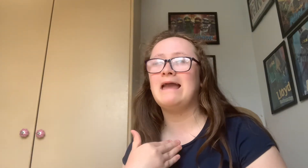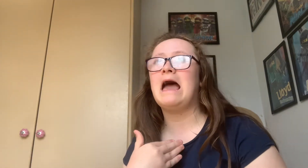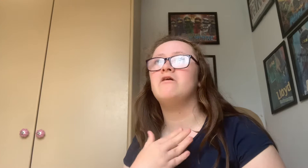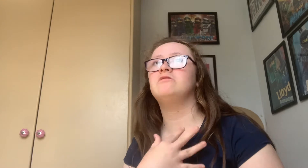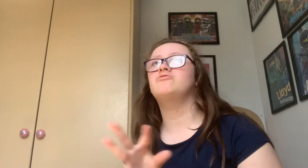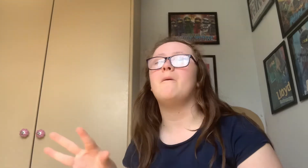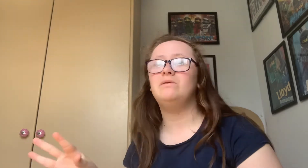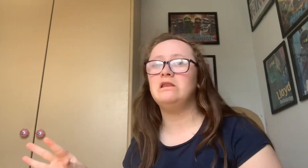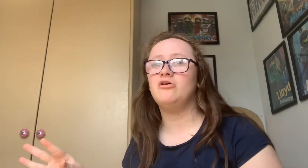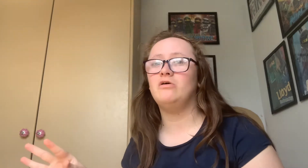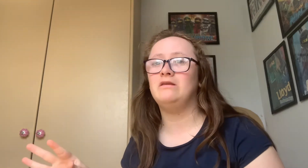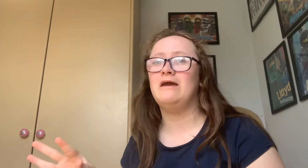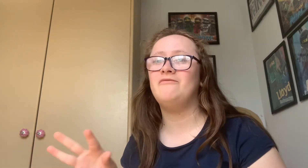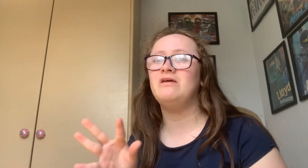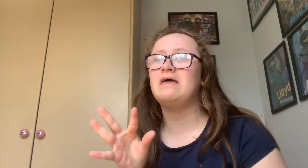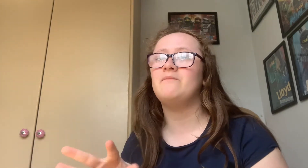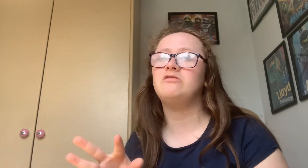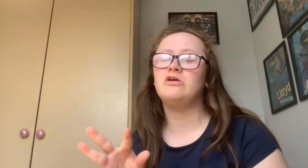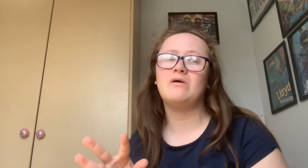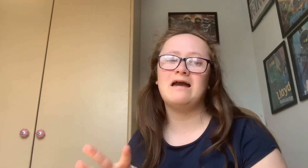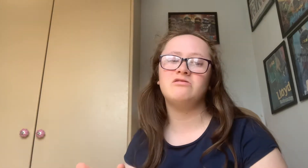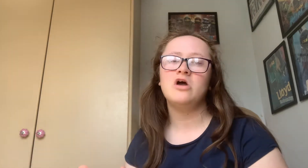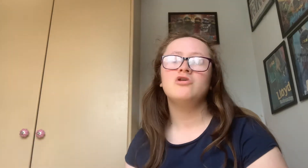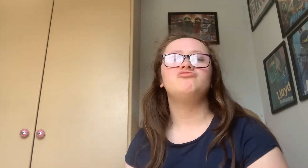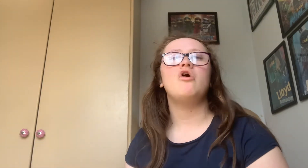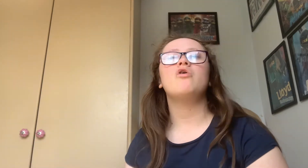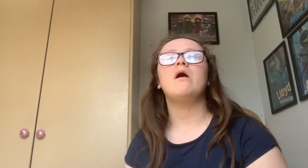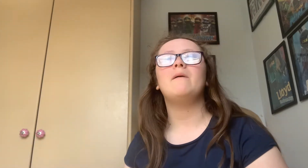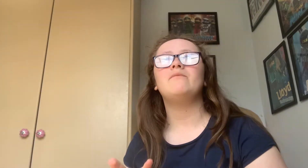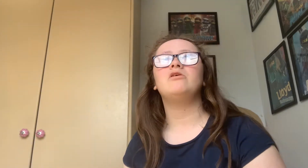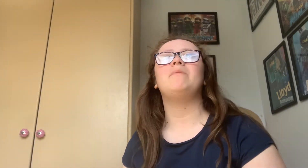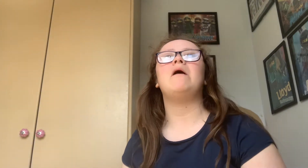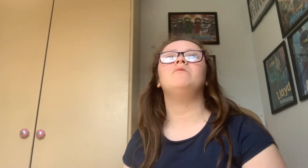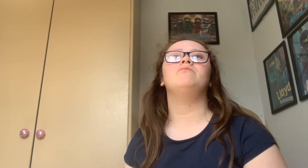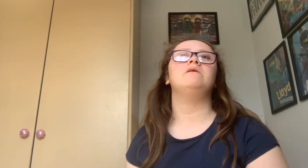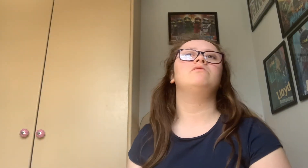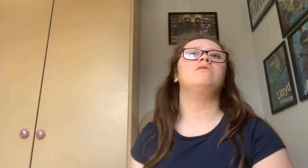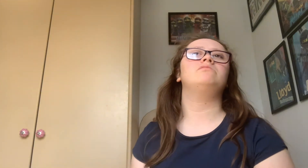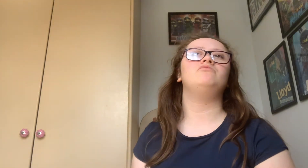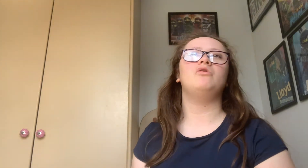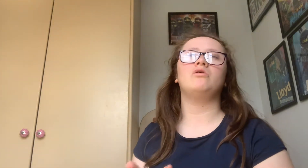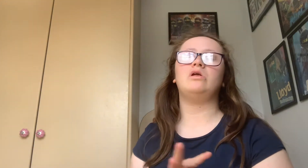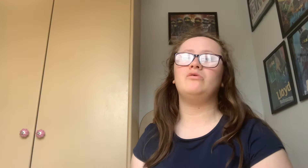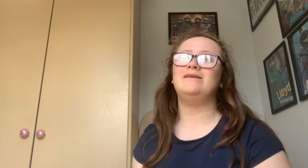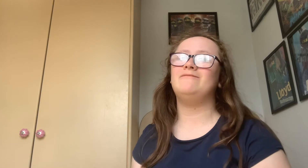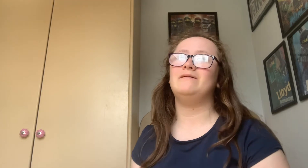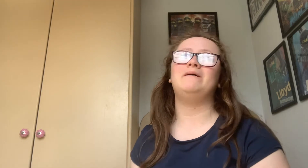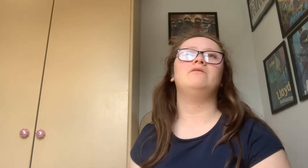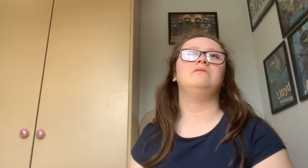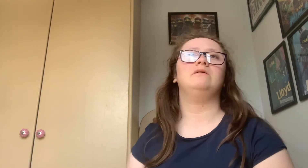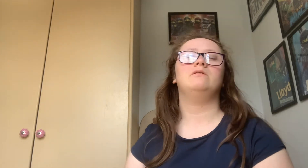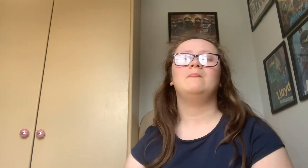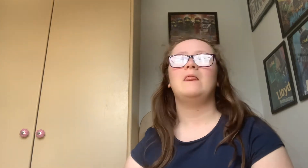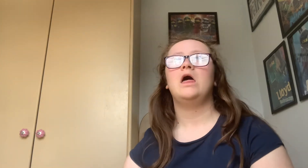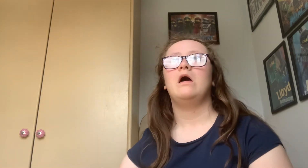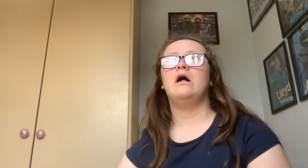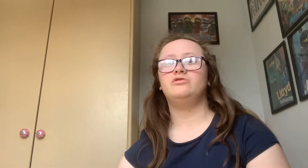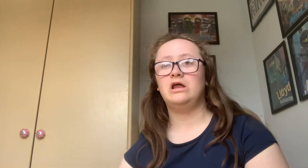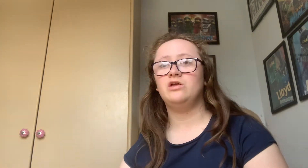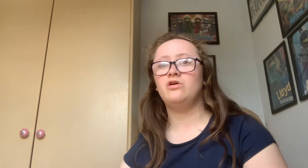house is completely gone if this happens to you guys Don't come up to your parents because they're not going to do anything about it. I'll tell you